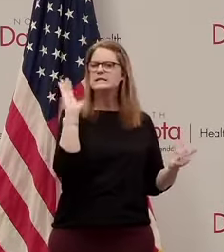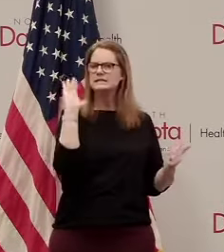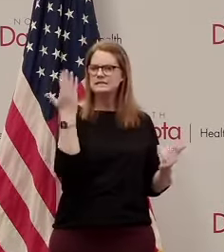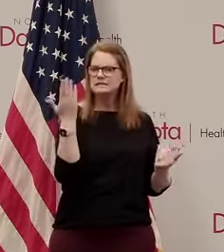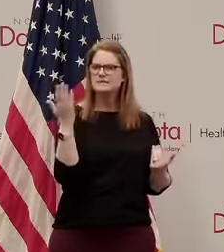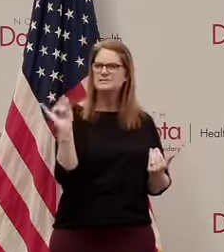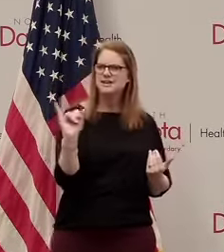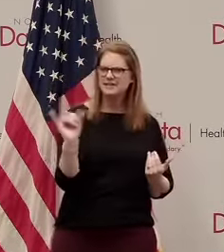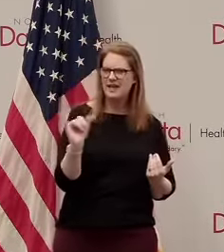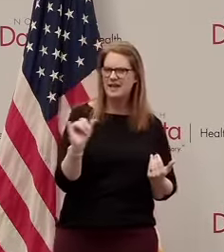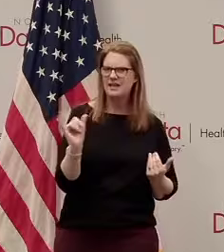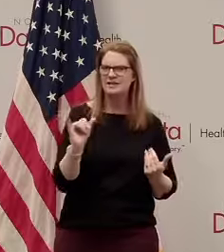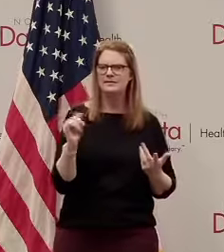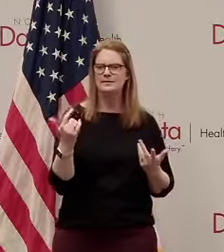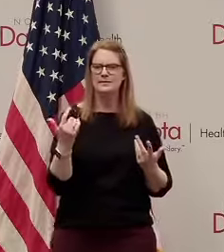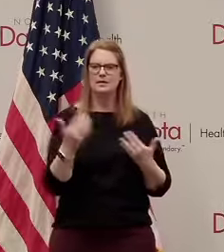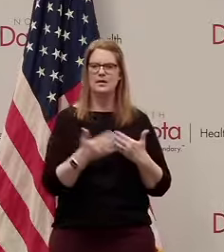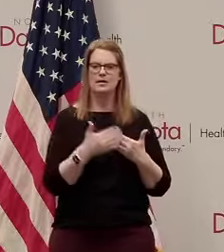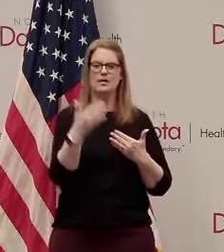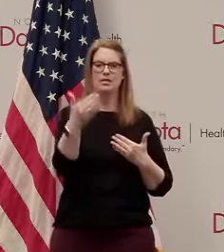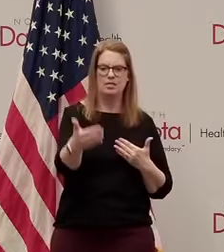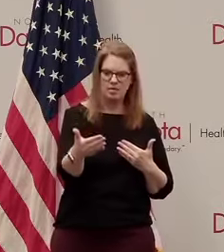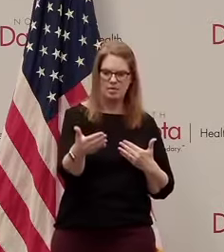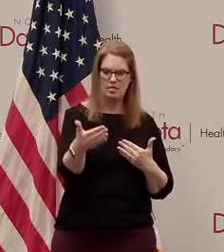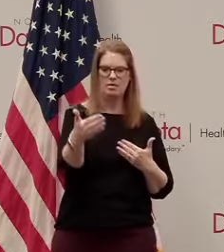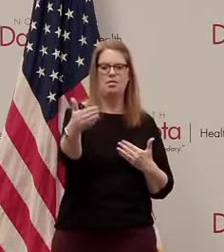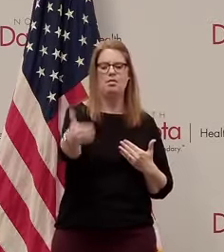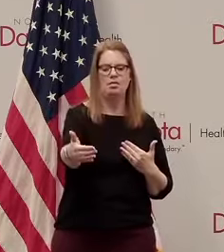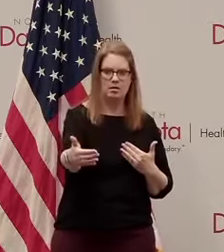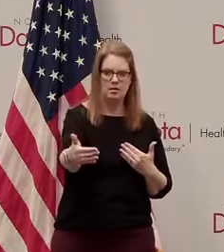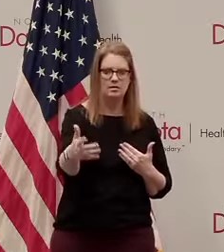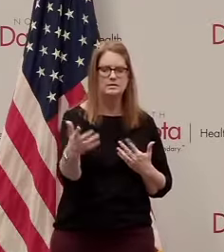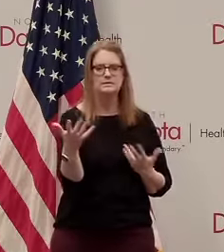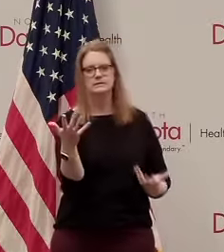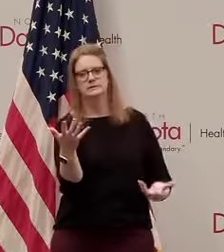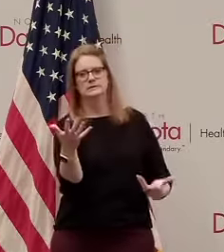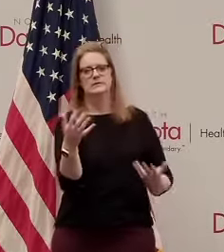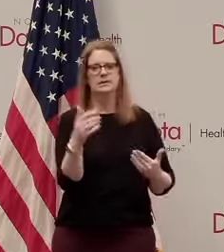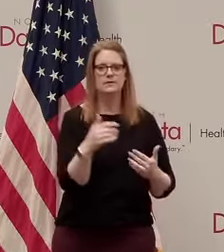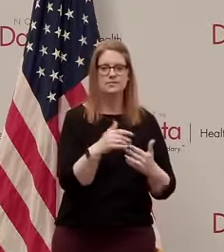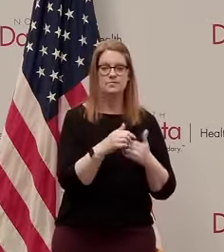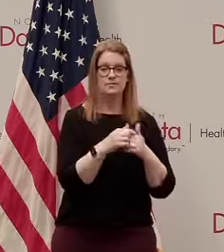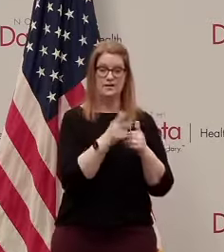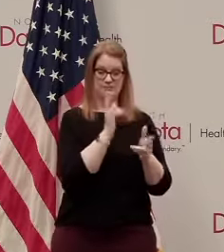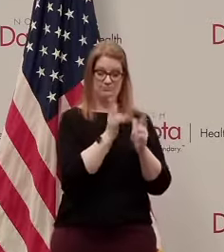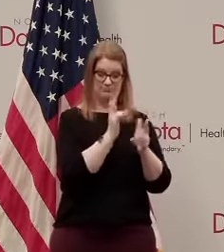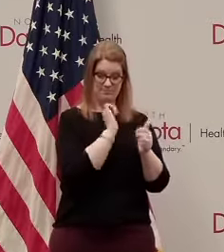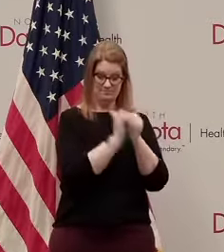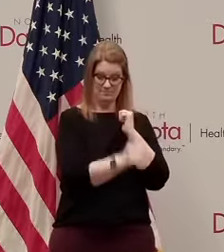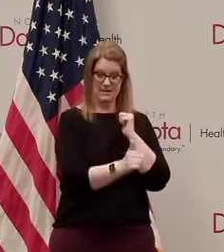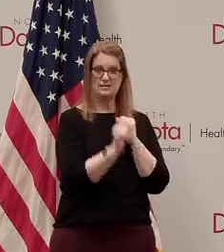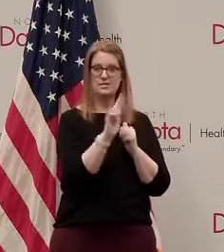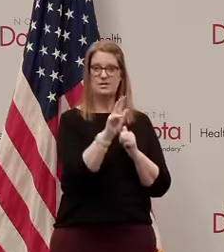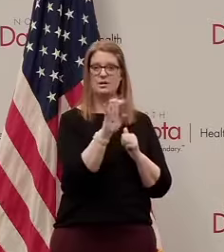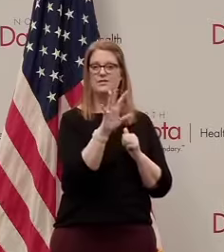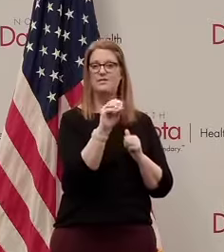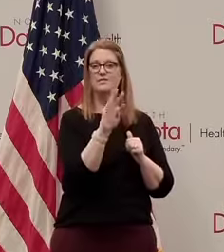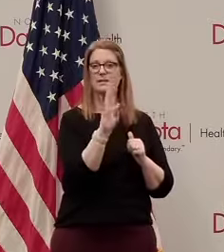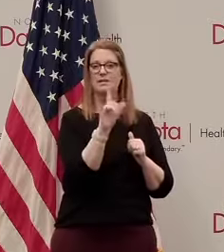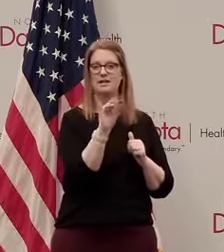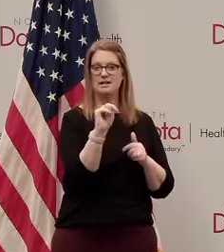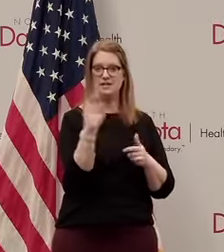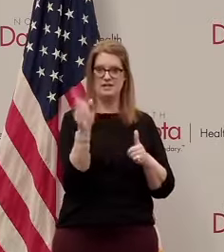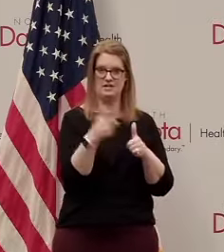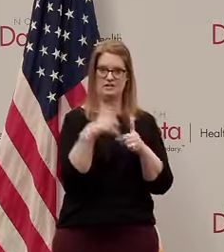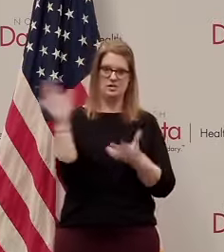like a moving goal posts and that's because it has been that's because it's it passed quickly it was 350 billion in the first